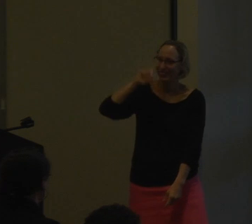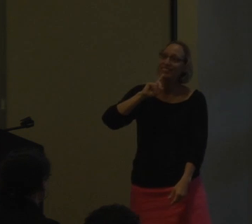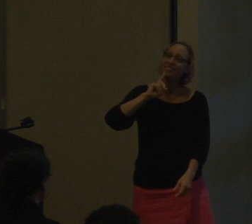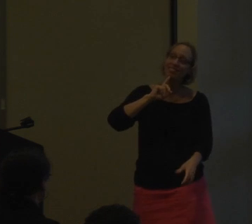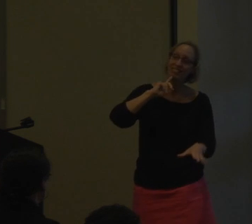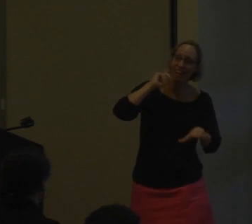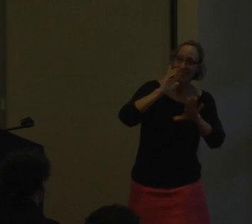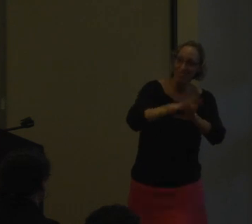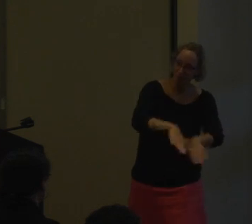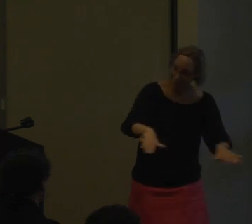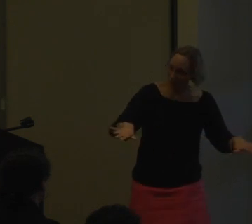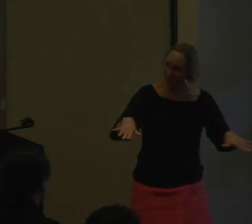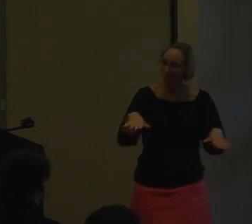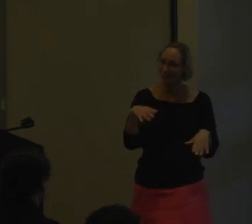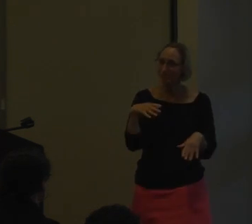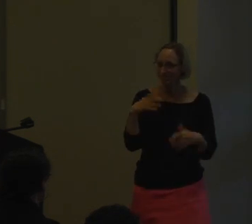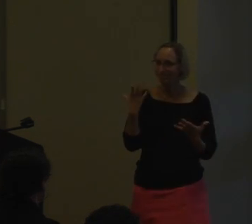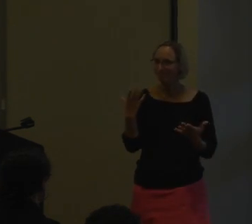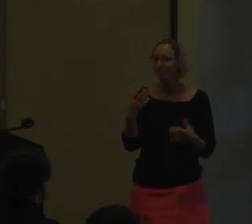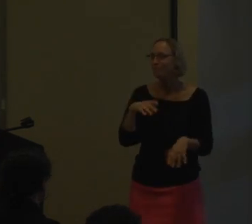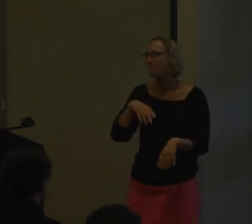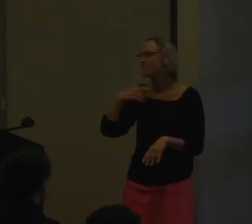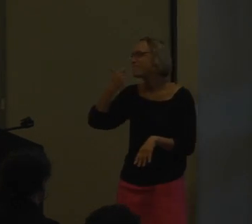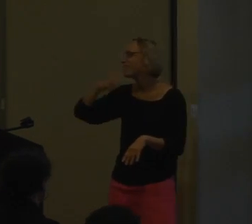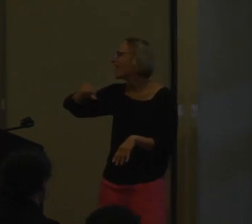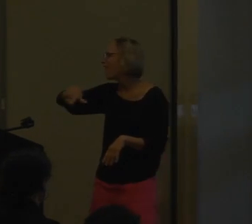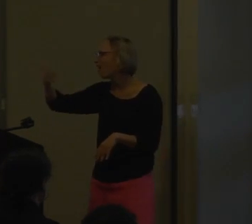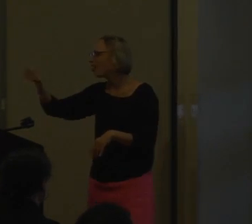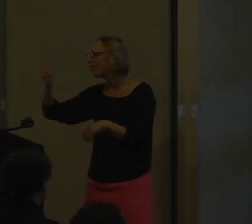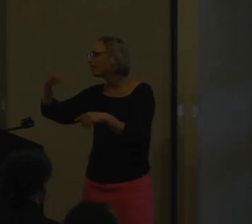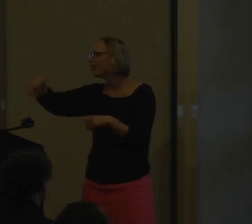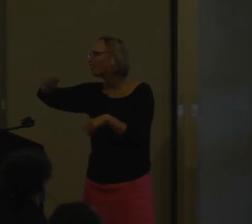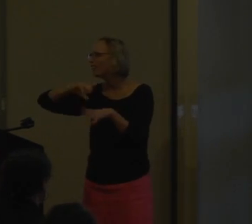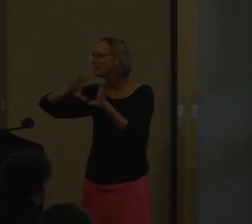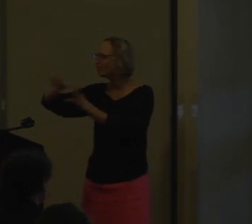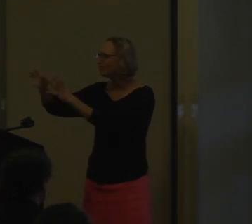disadvantage for deaf children and causes a great lag in their education.